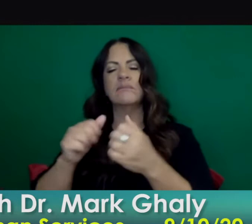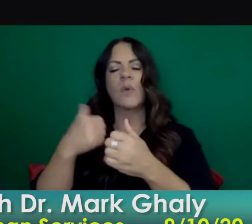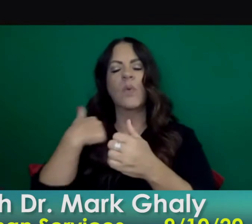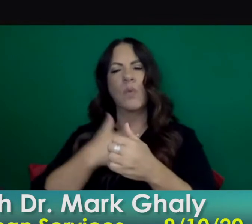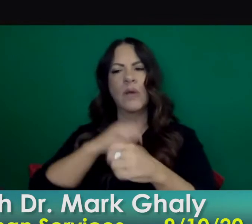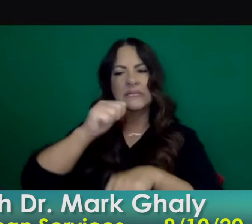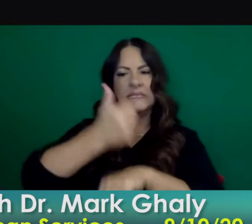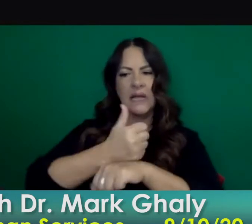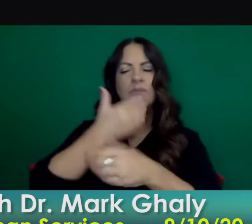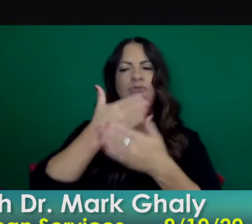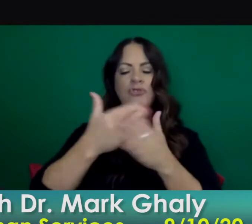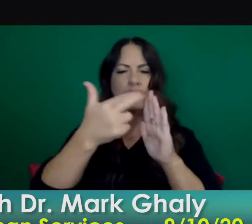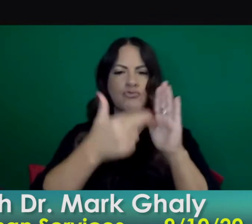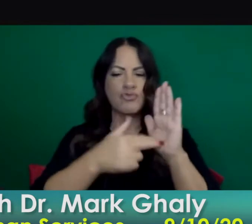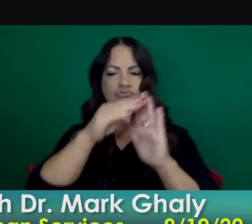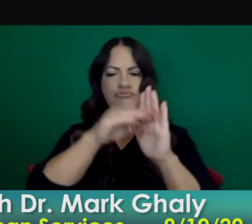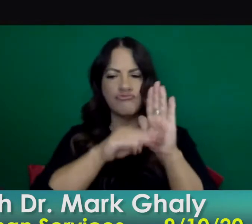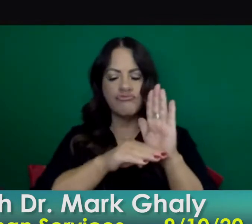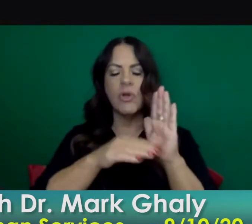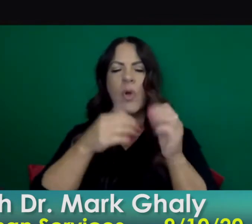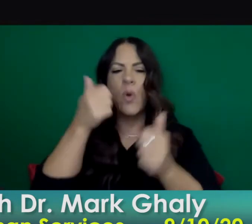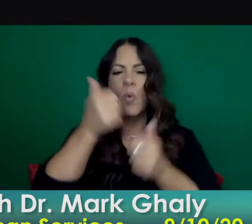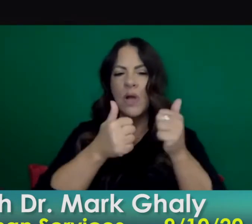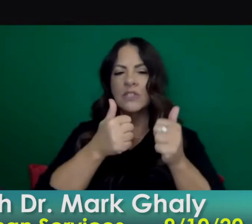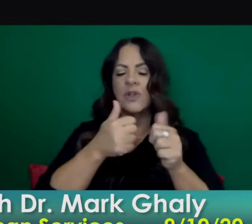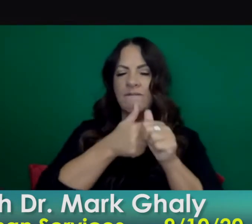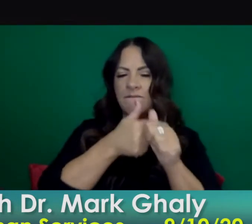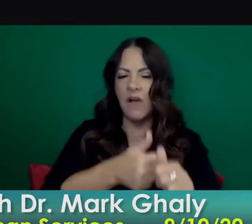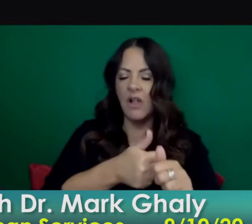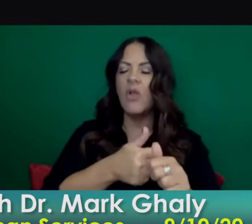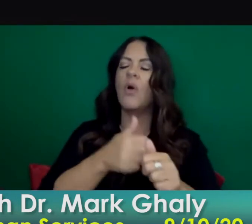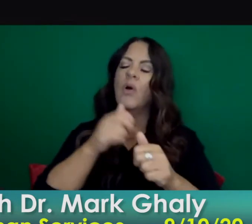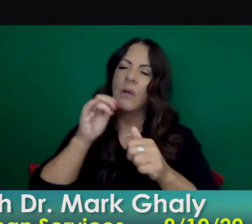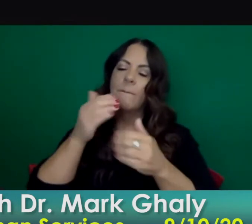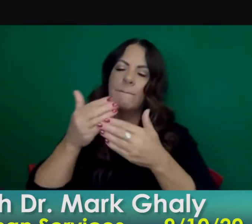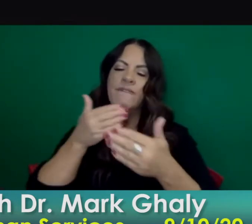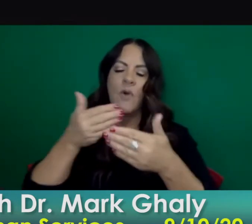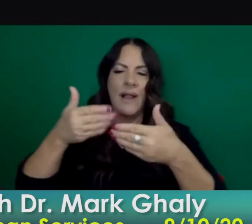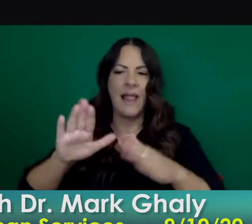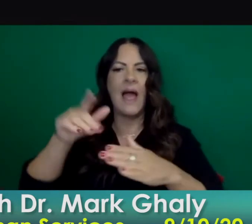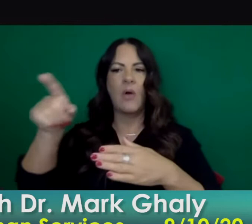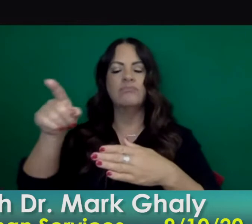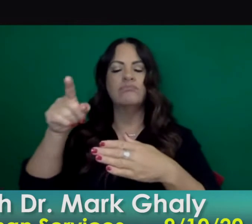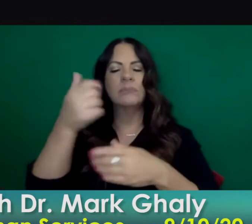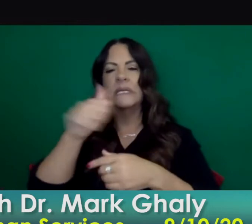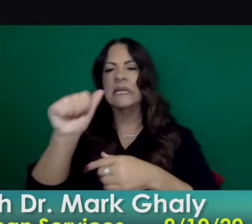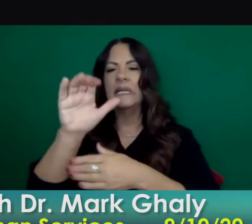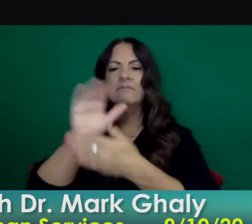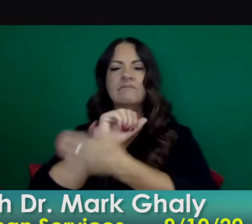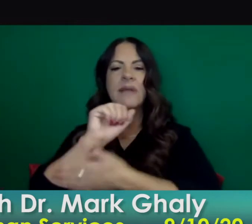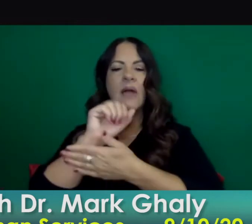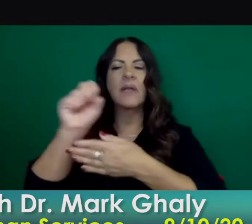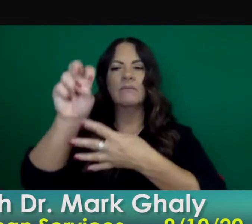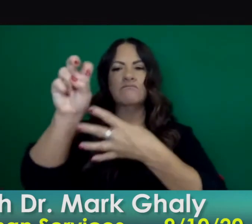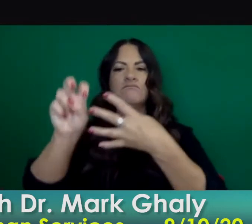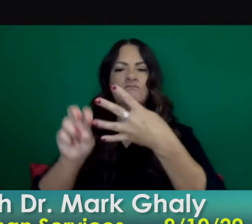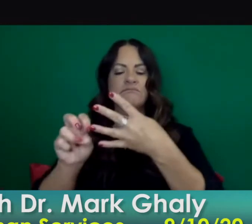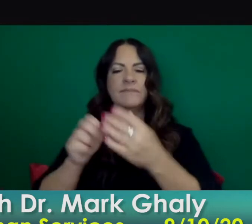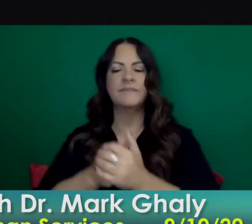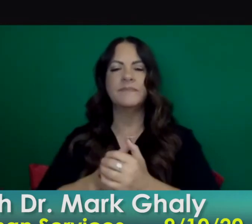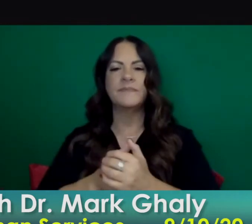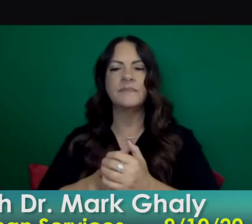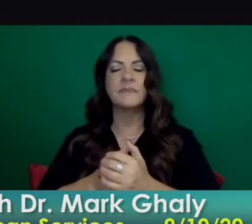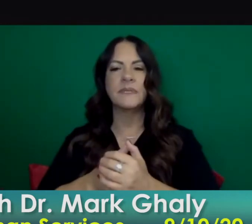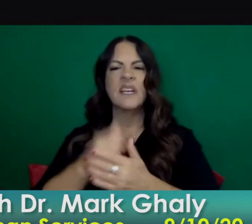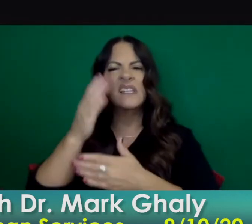allows you to move when and where and that we were going to be patient and of course there's a number of californians asking us to go a little